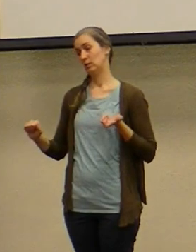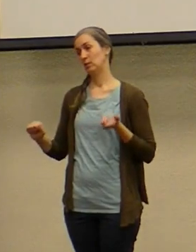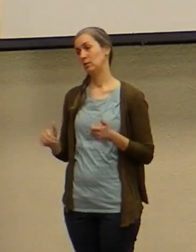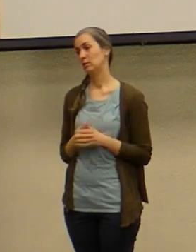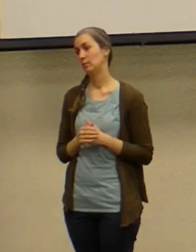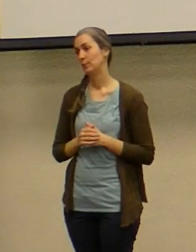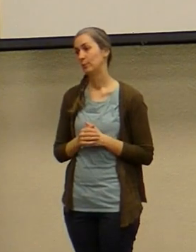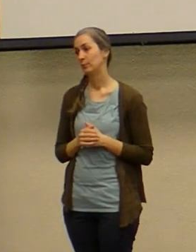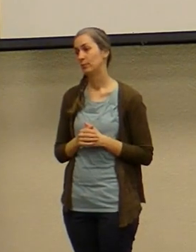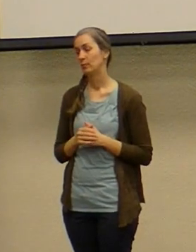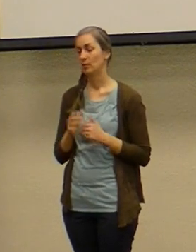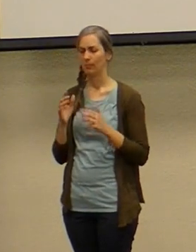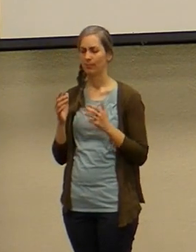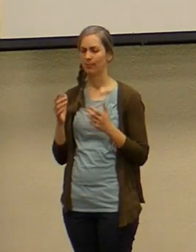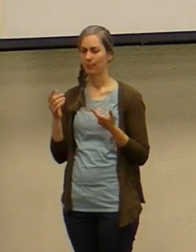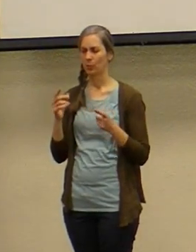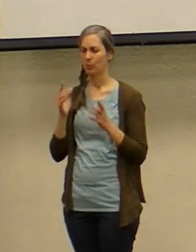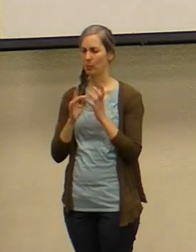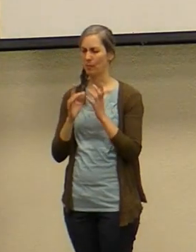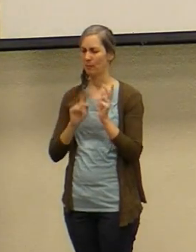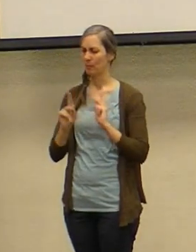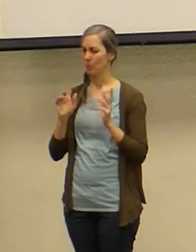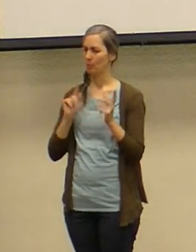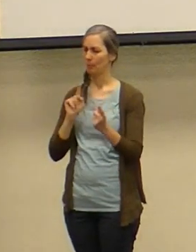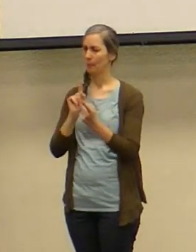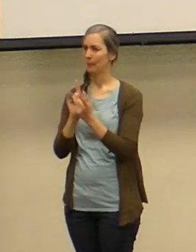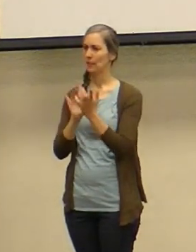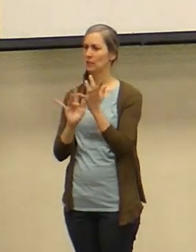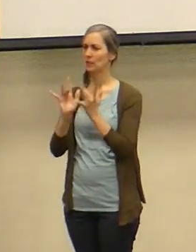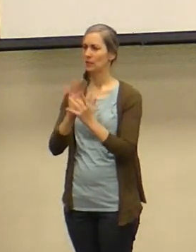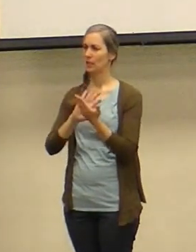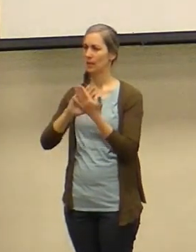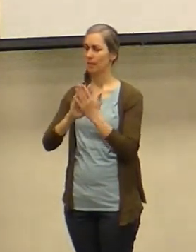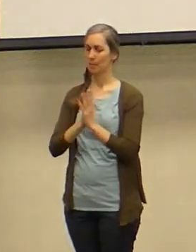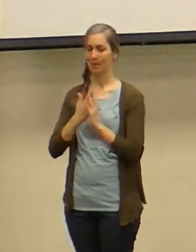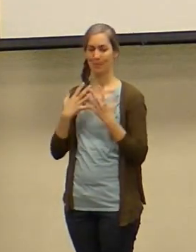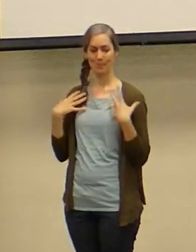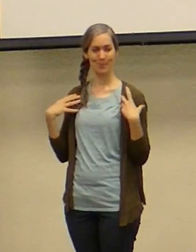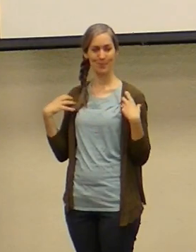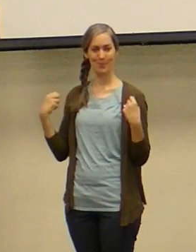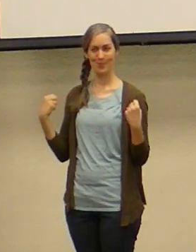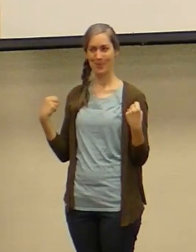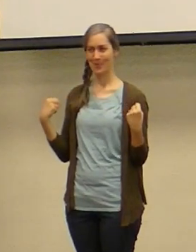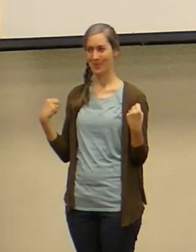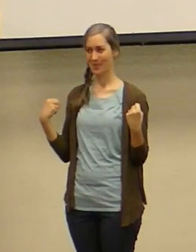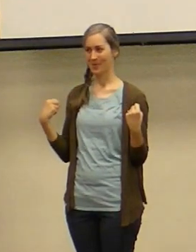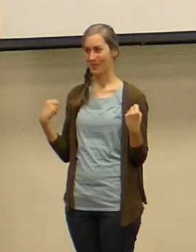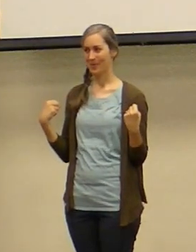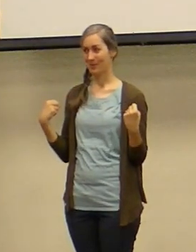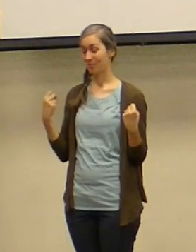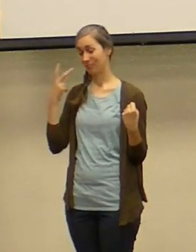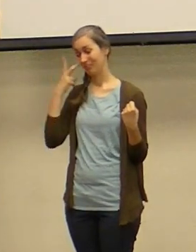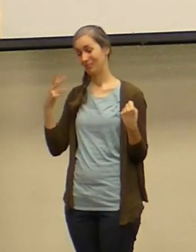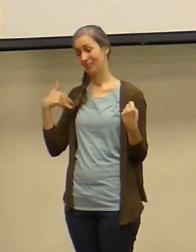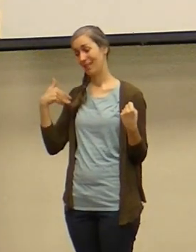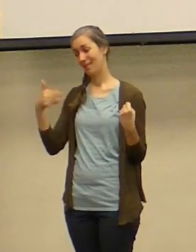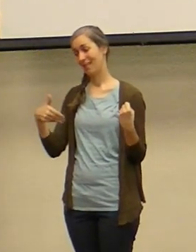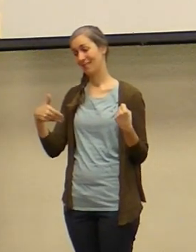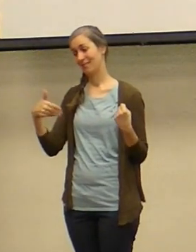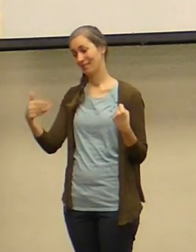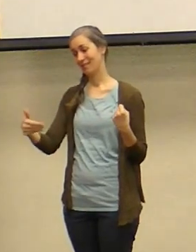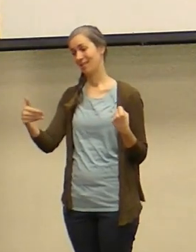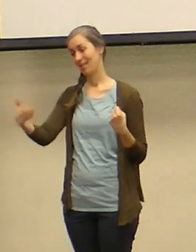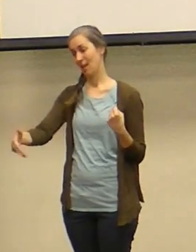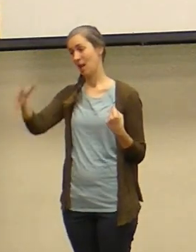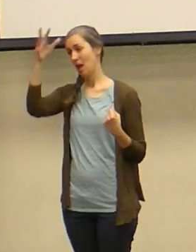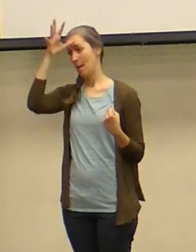when people meet Jesus they become whole and we see this over and over again a man